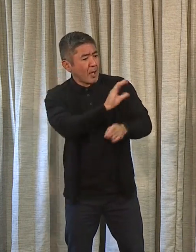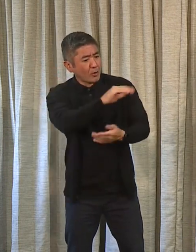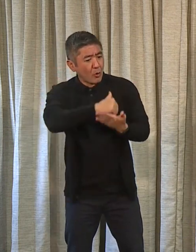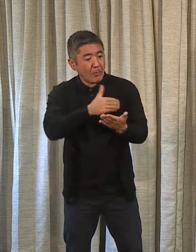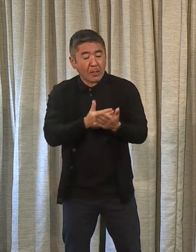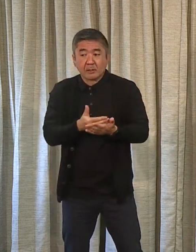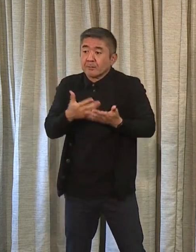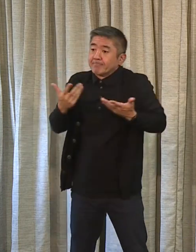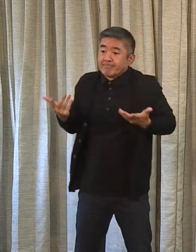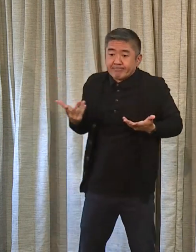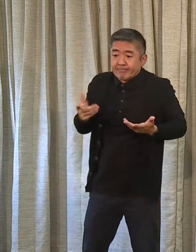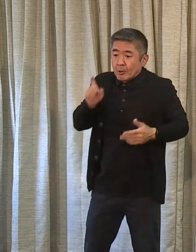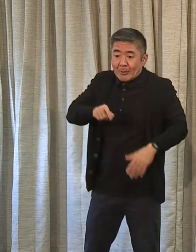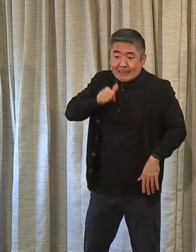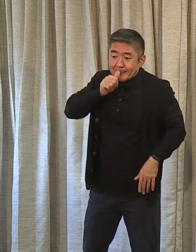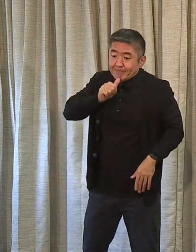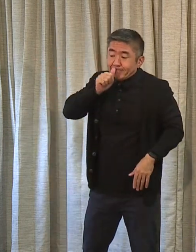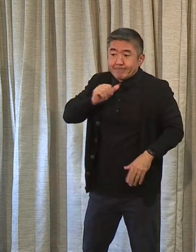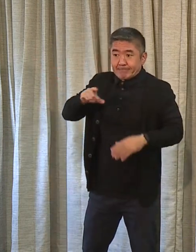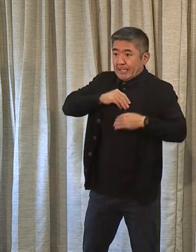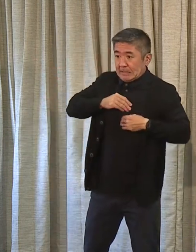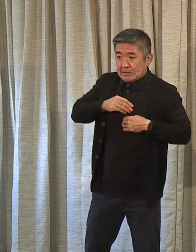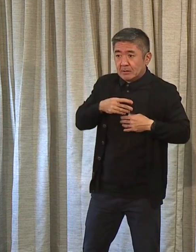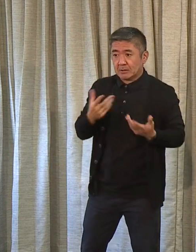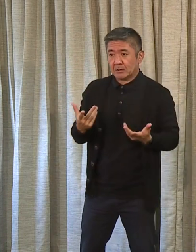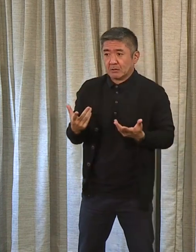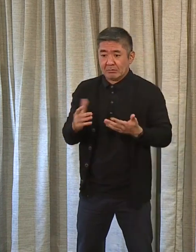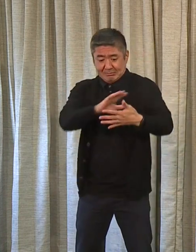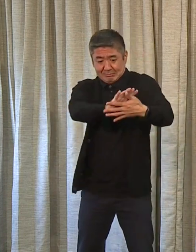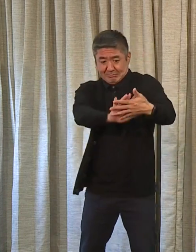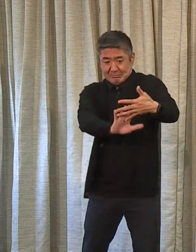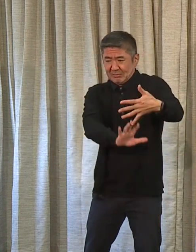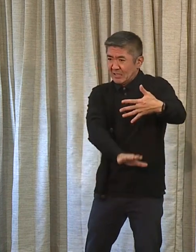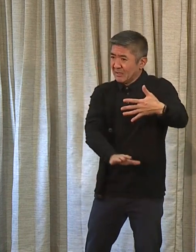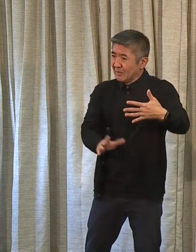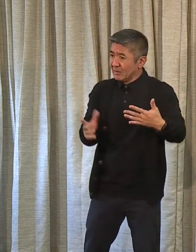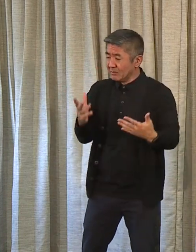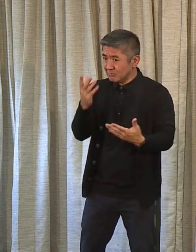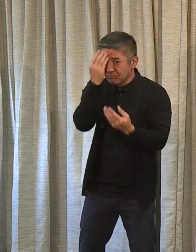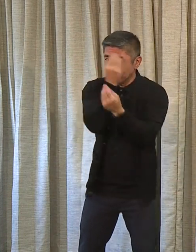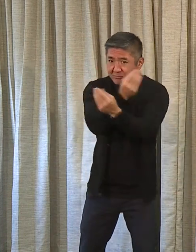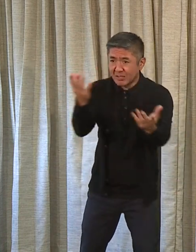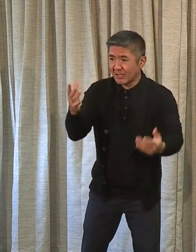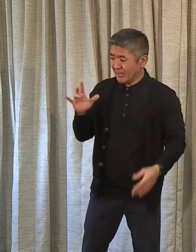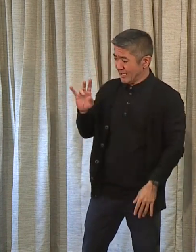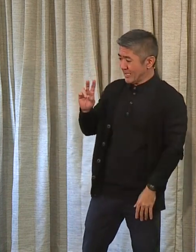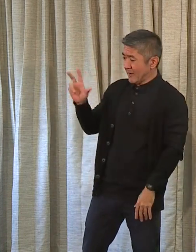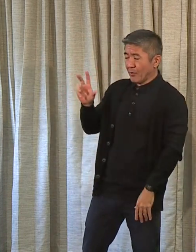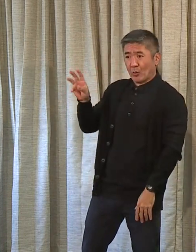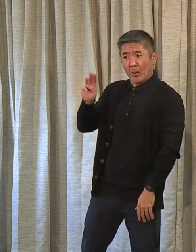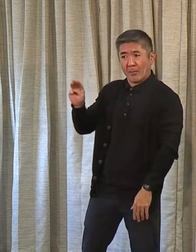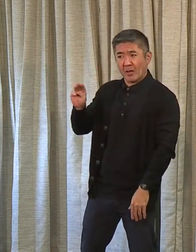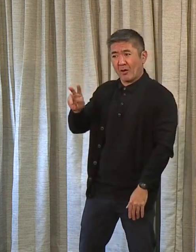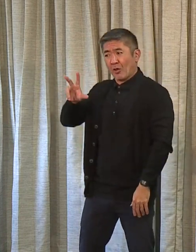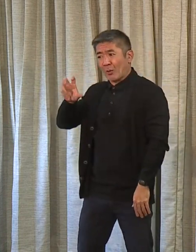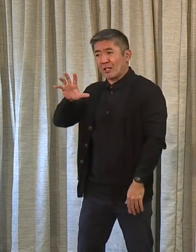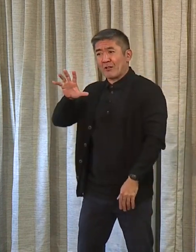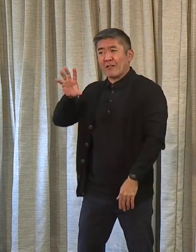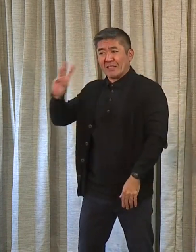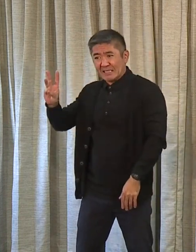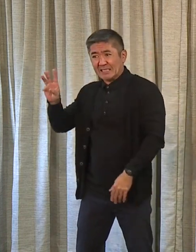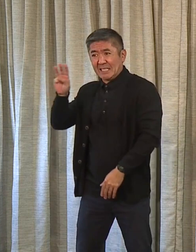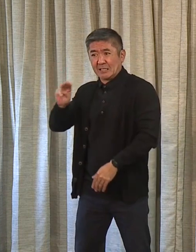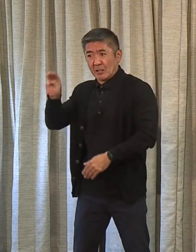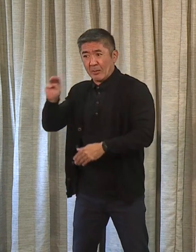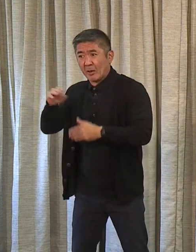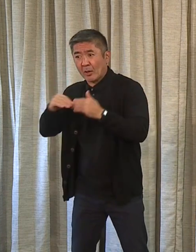was – and that's what we just dealt with, which is why we wanted to give you that overview. Whether it was 73 million less than our operating in a year ago or 356 million less in